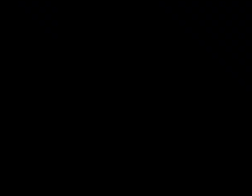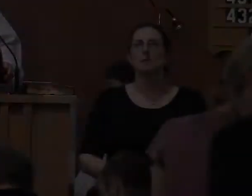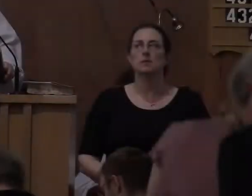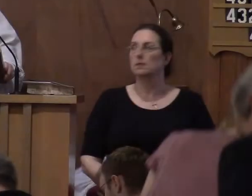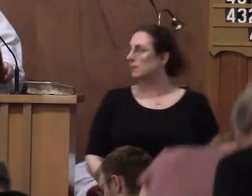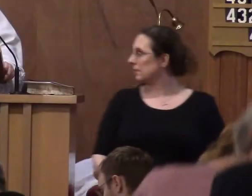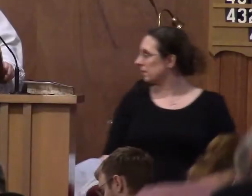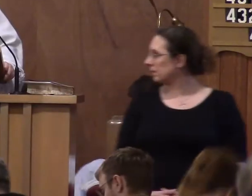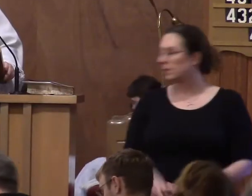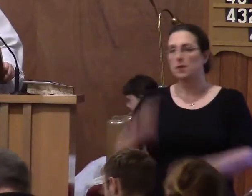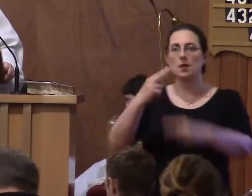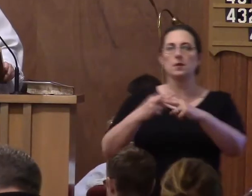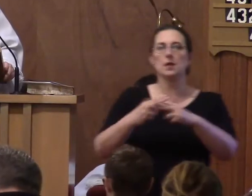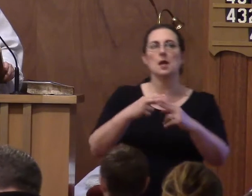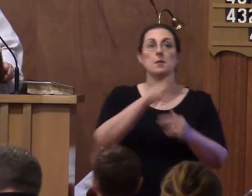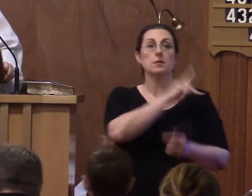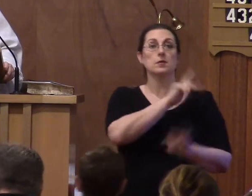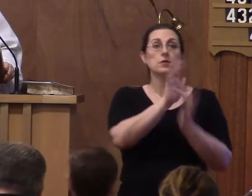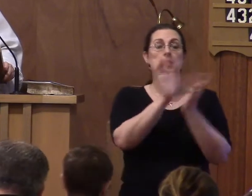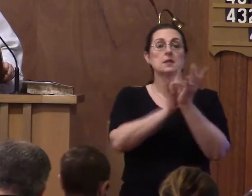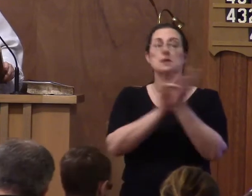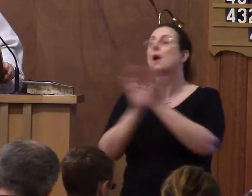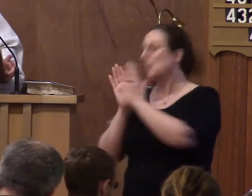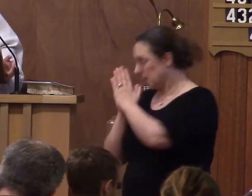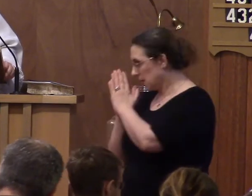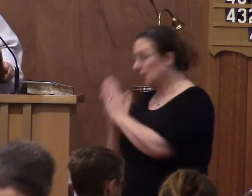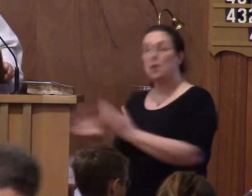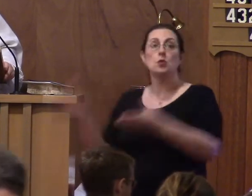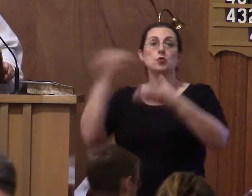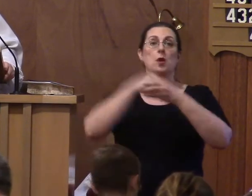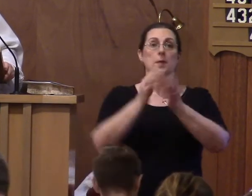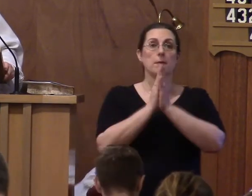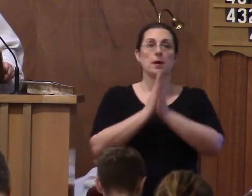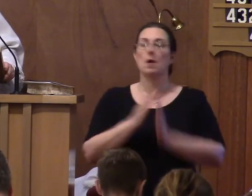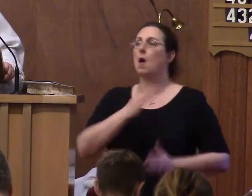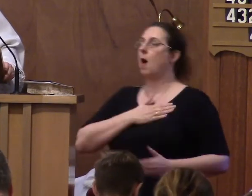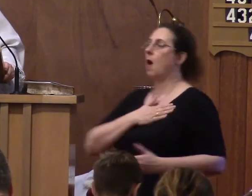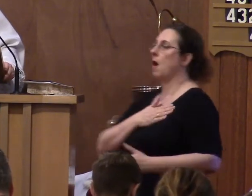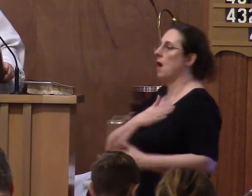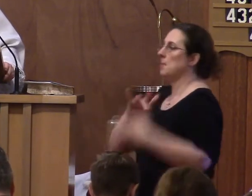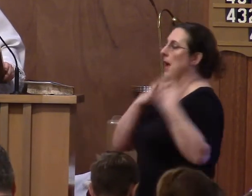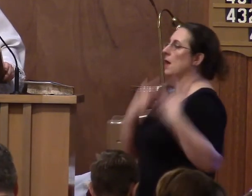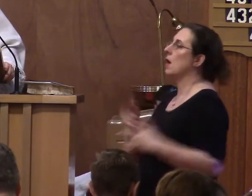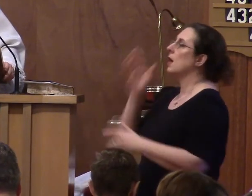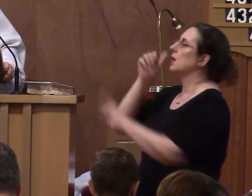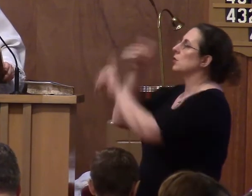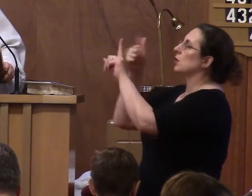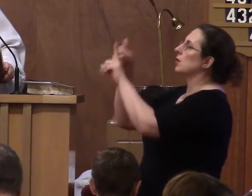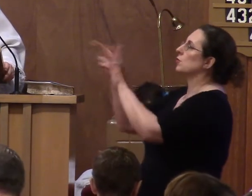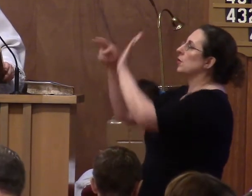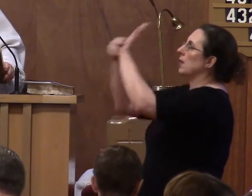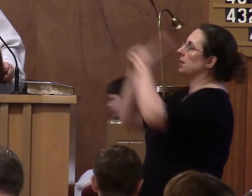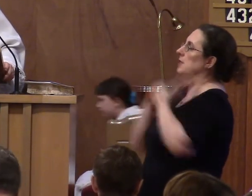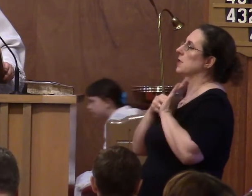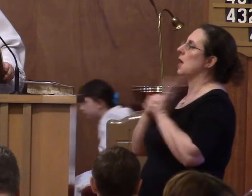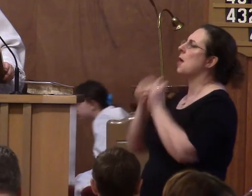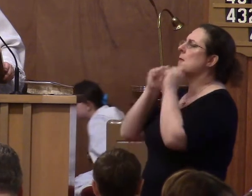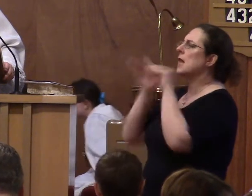In the name of Jesus, amen. Join me in prayer. On my heart, infringe your image. Blessed